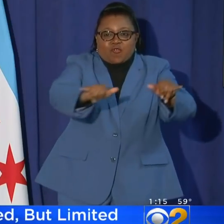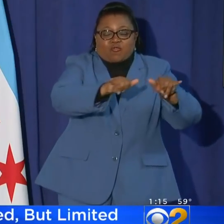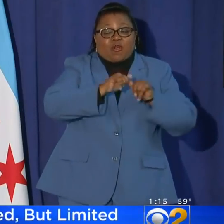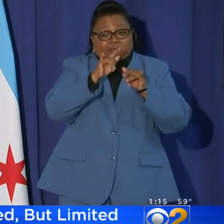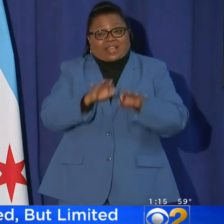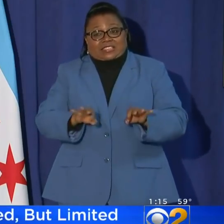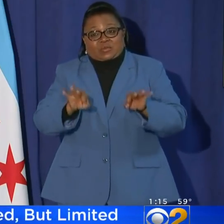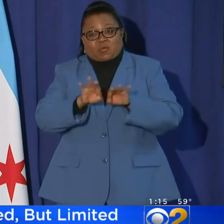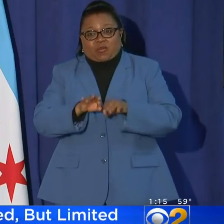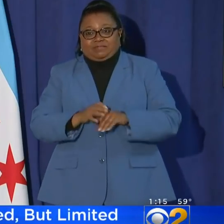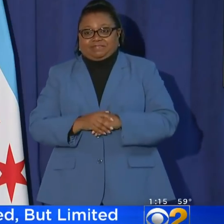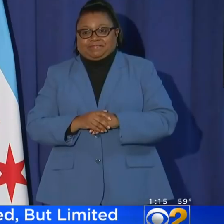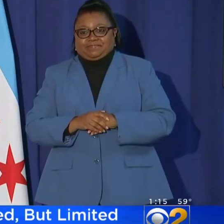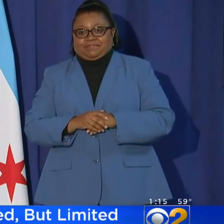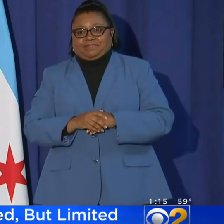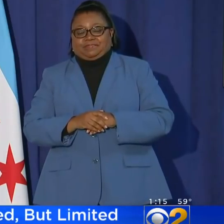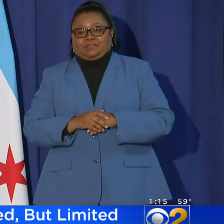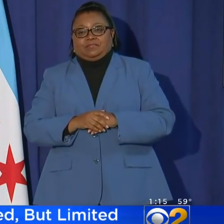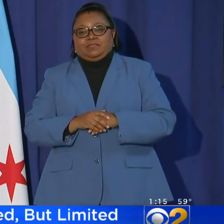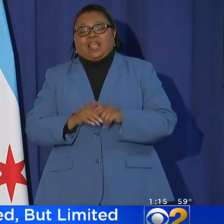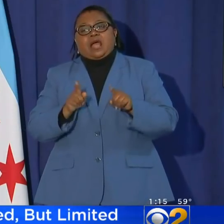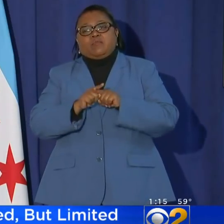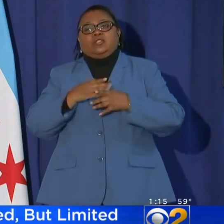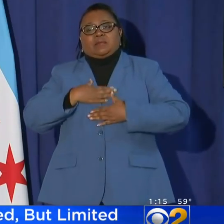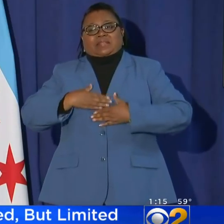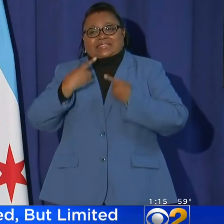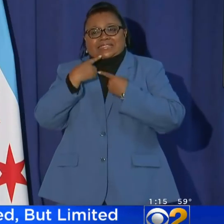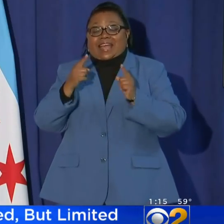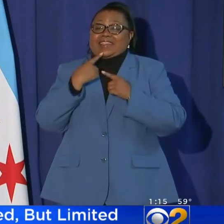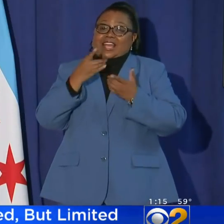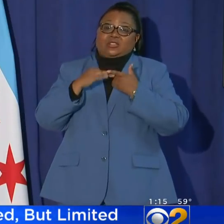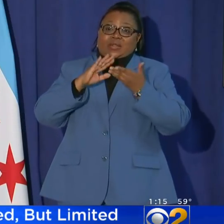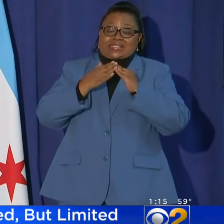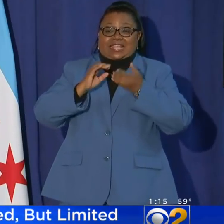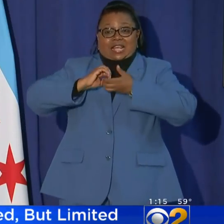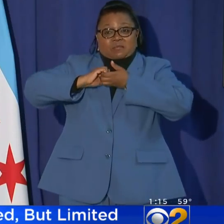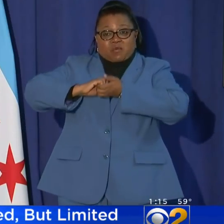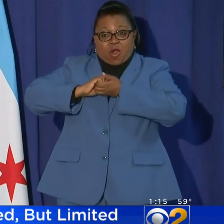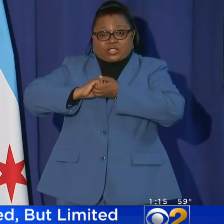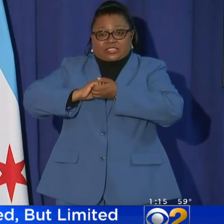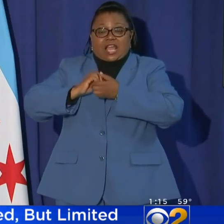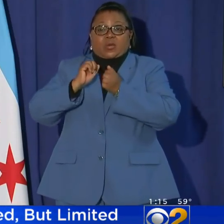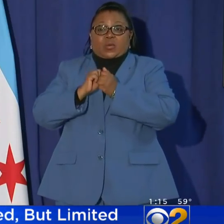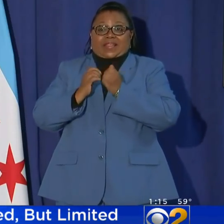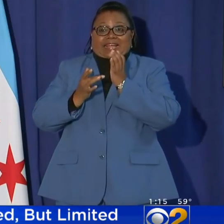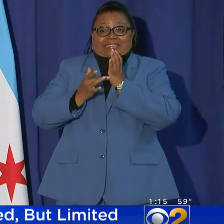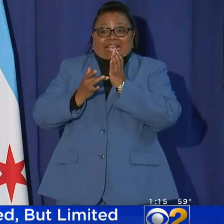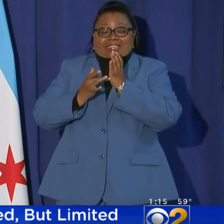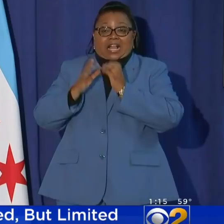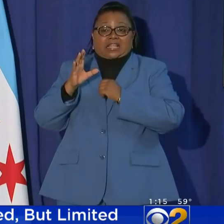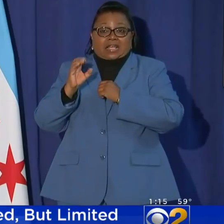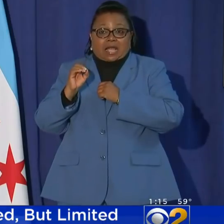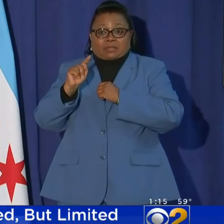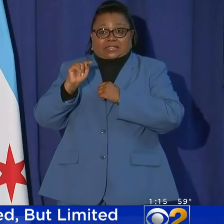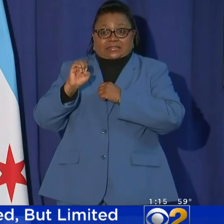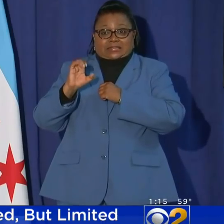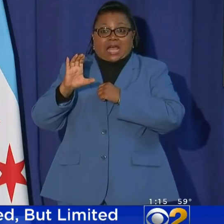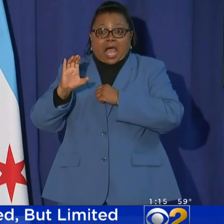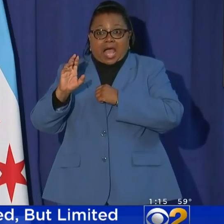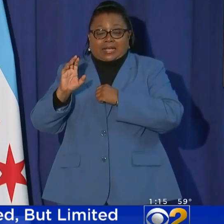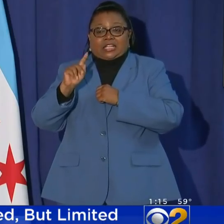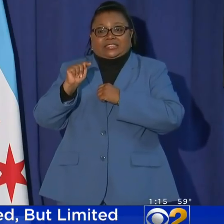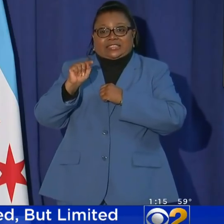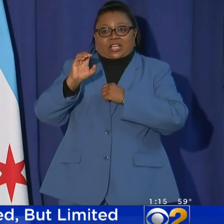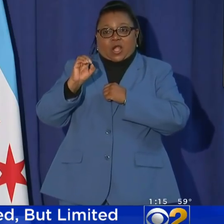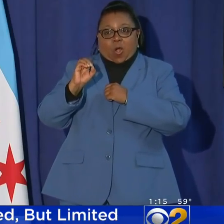That's important. I'm also pleased to say that thanks to our city's partnership with the technology company TOCK, and